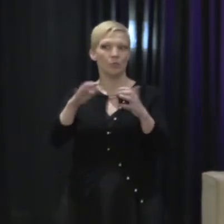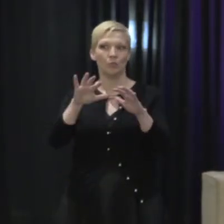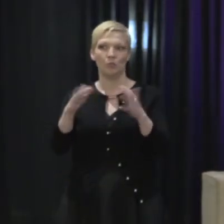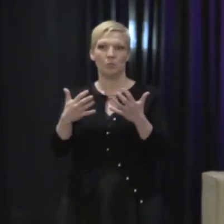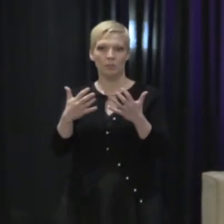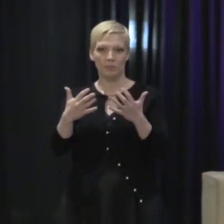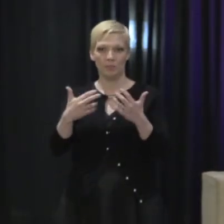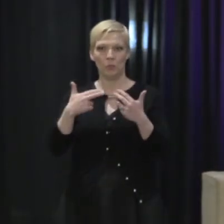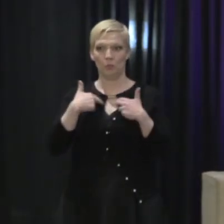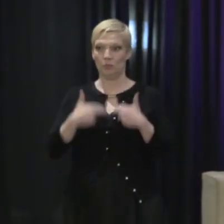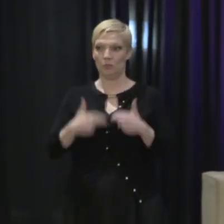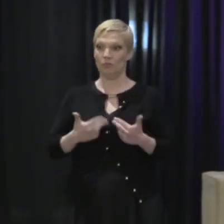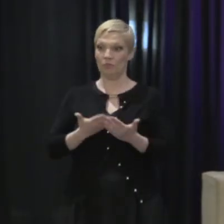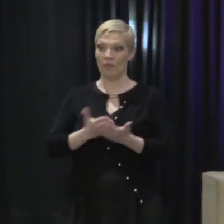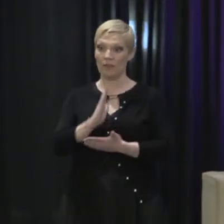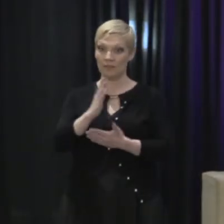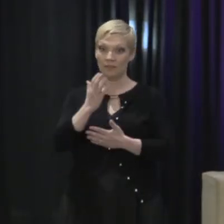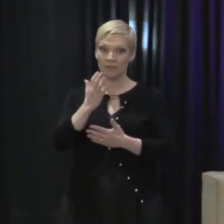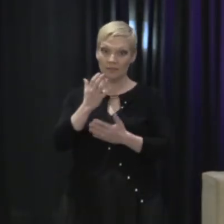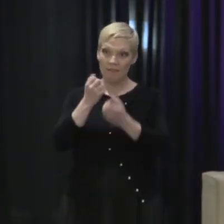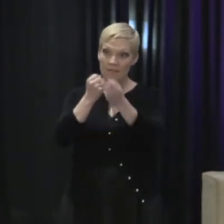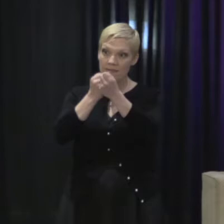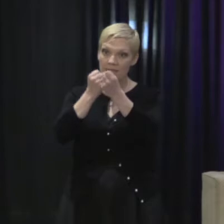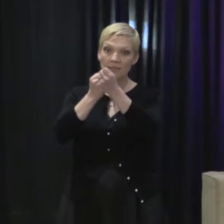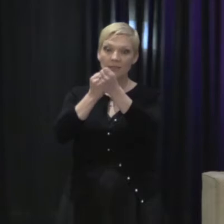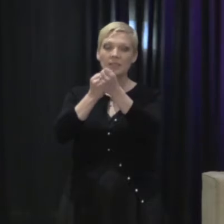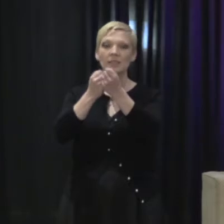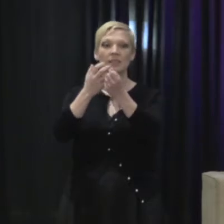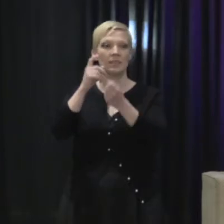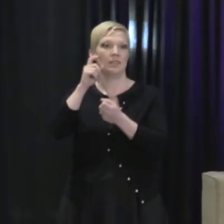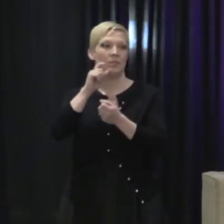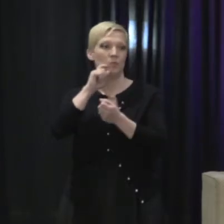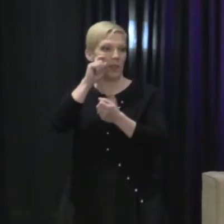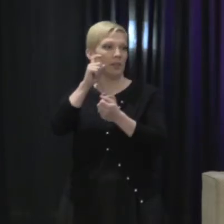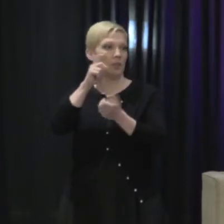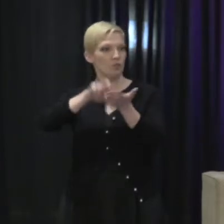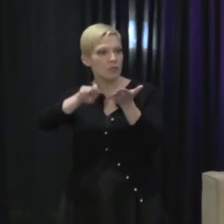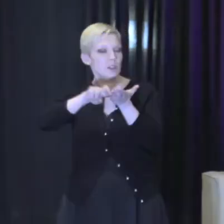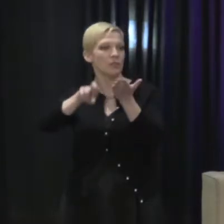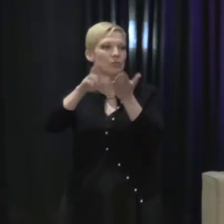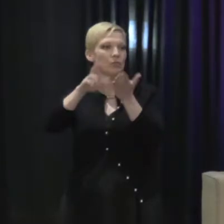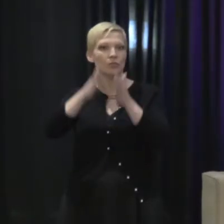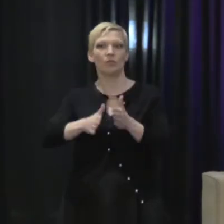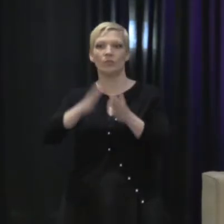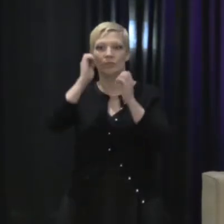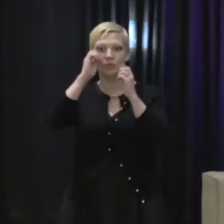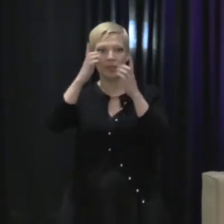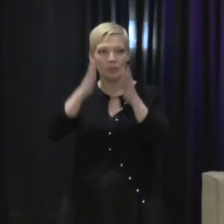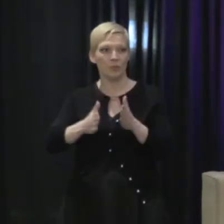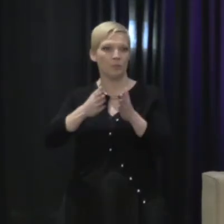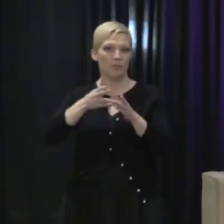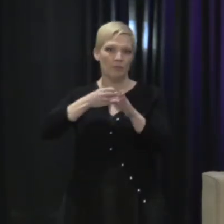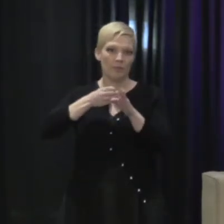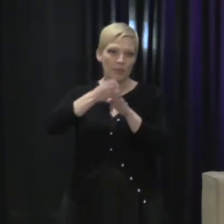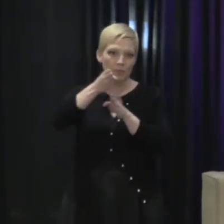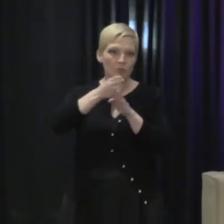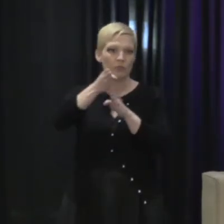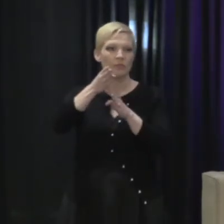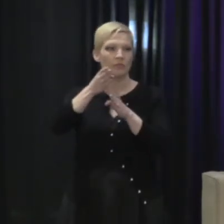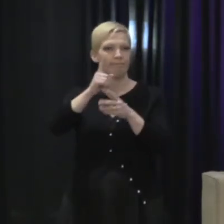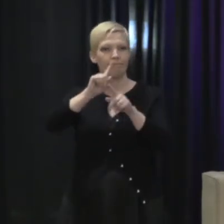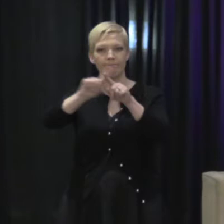of human rights activists, sexuality educators, researchers, educators, professionals from various